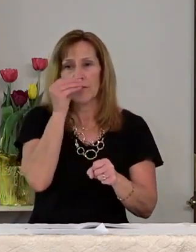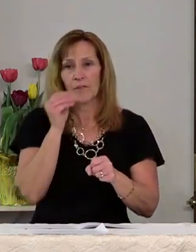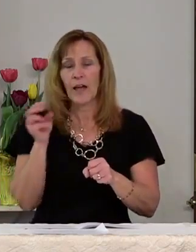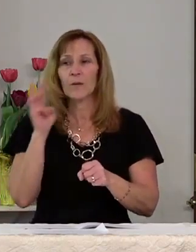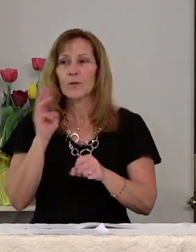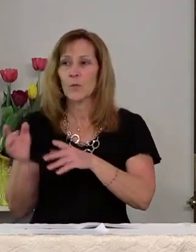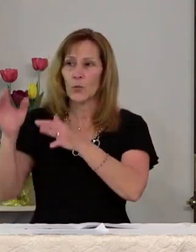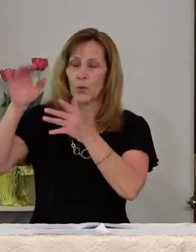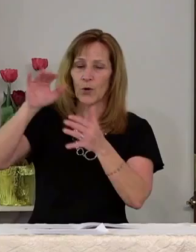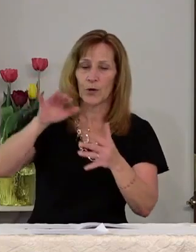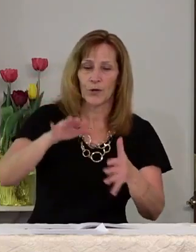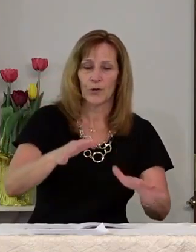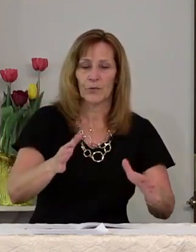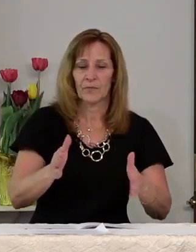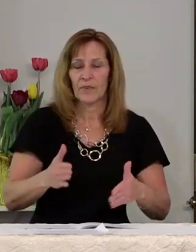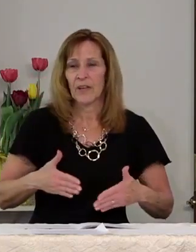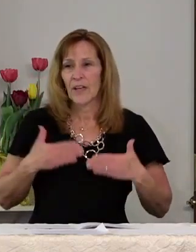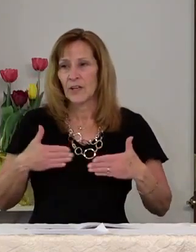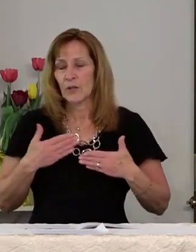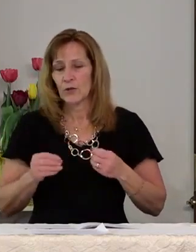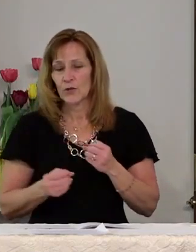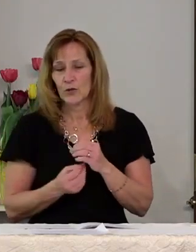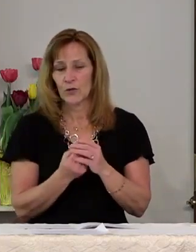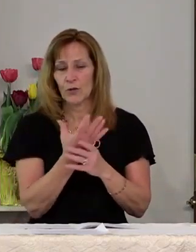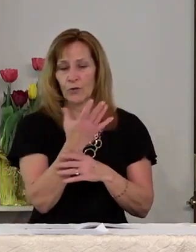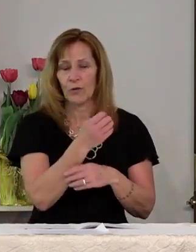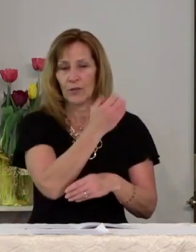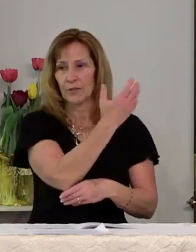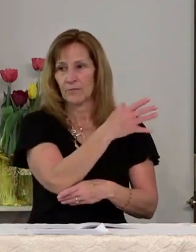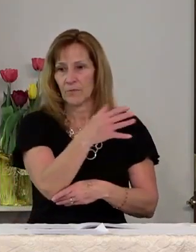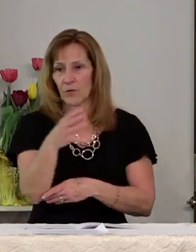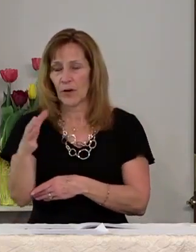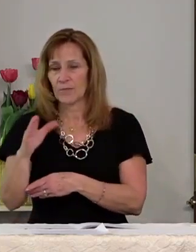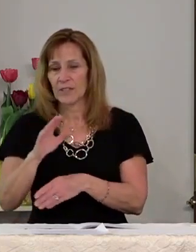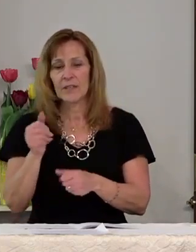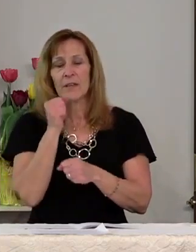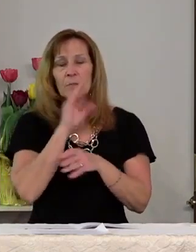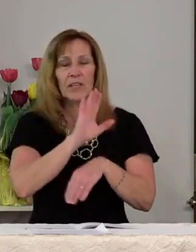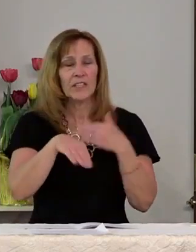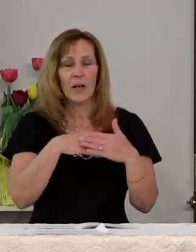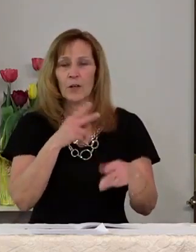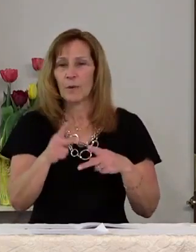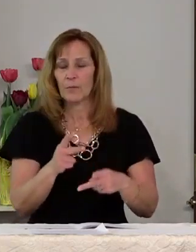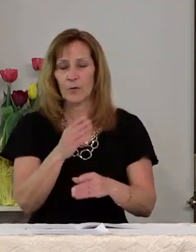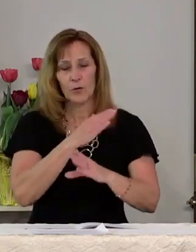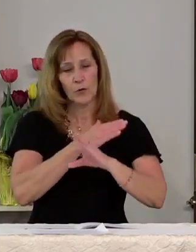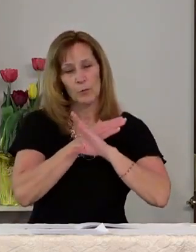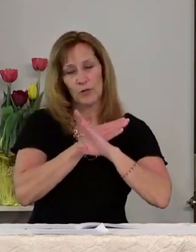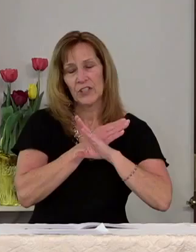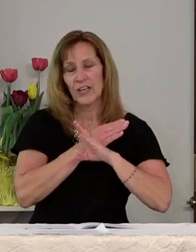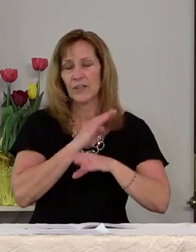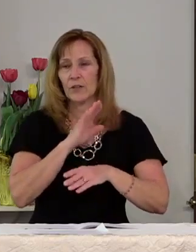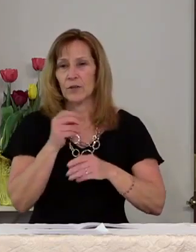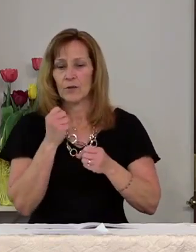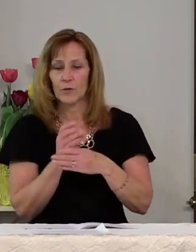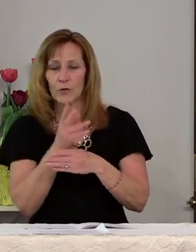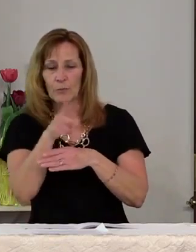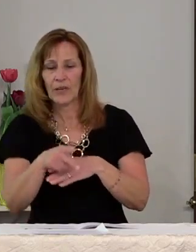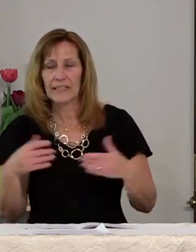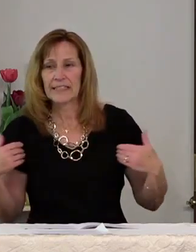springtime and nurture the growing crops bless all who protect your plants and animals